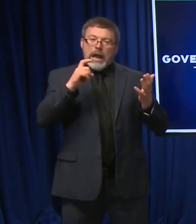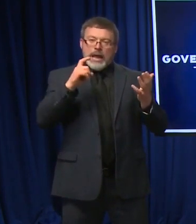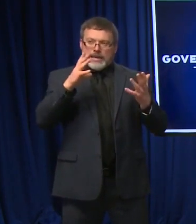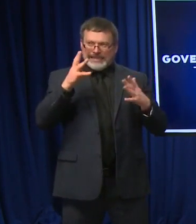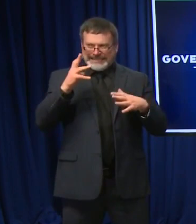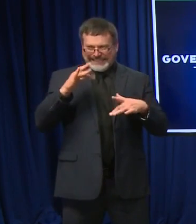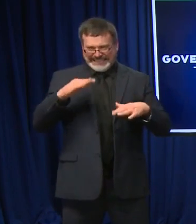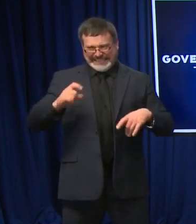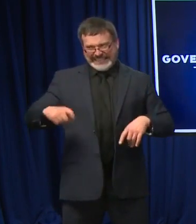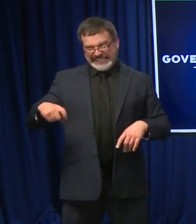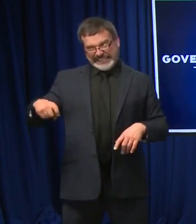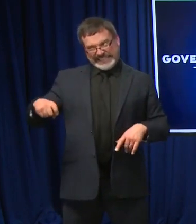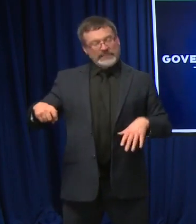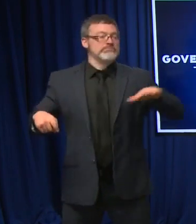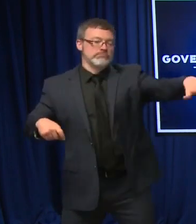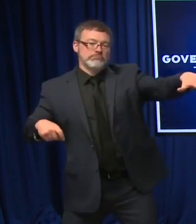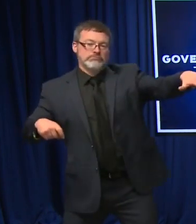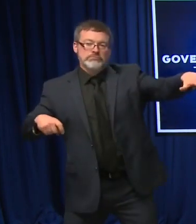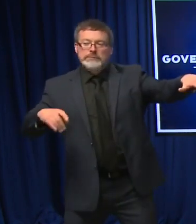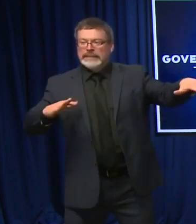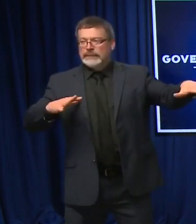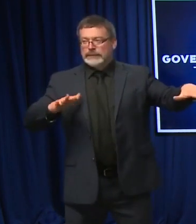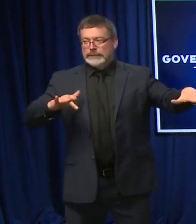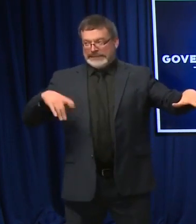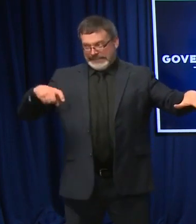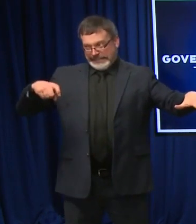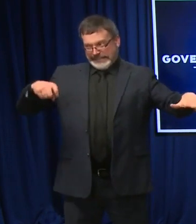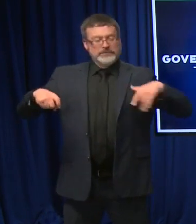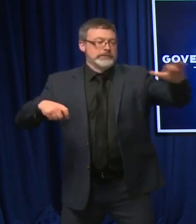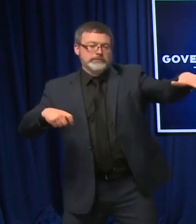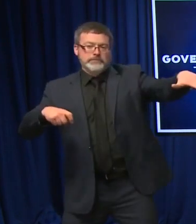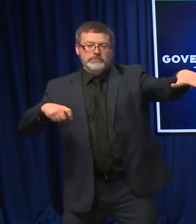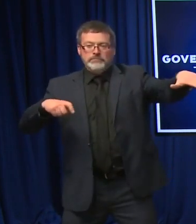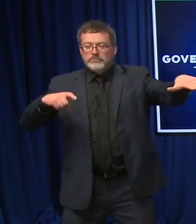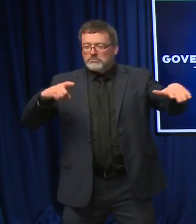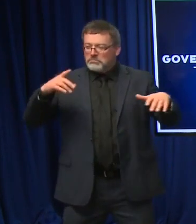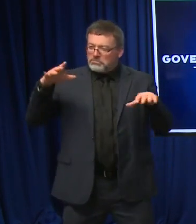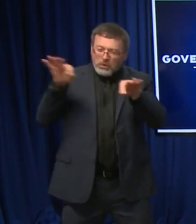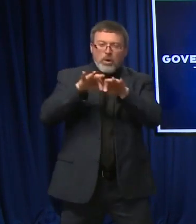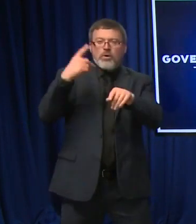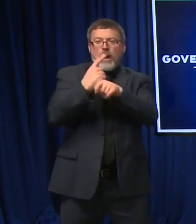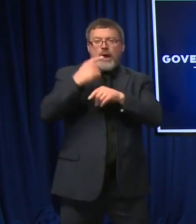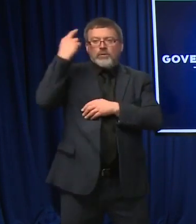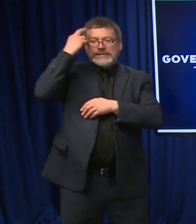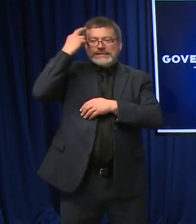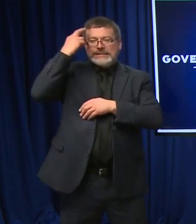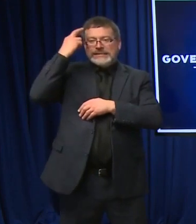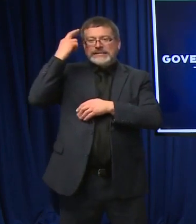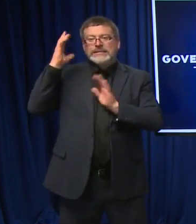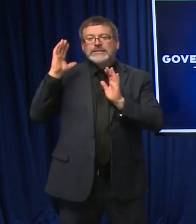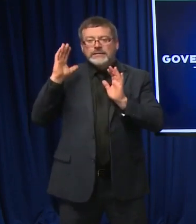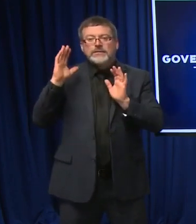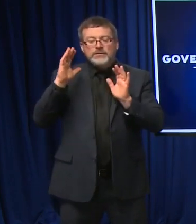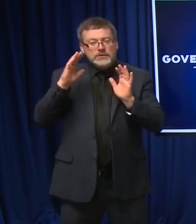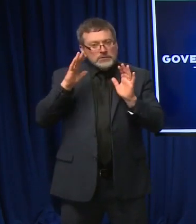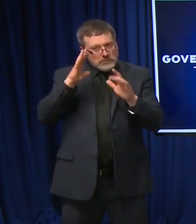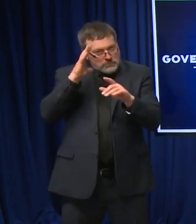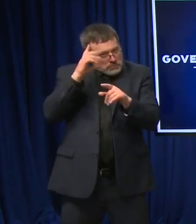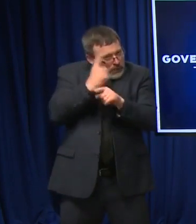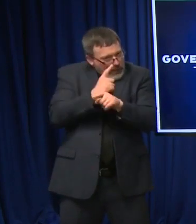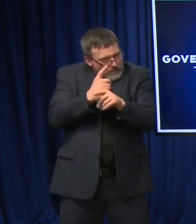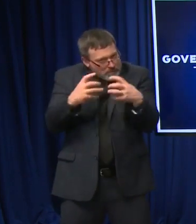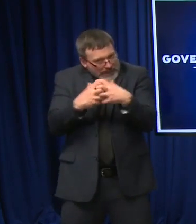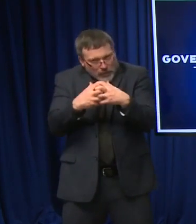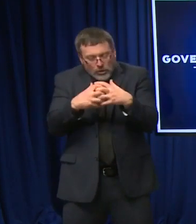individuals and it's a challenge. And we did ask a lot of them last year. And we also want to make sure we're getting it right. So we're working with them this week now and